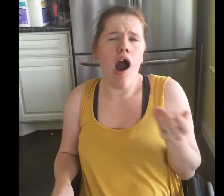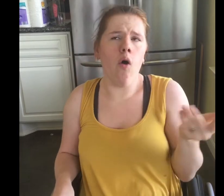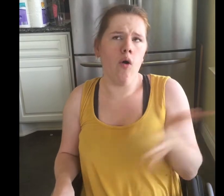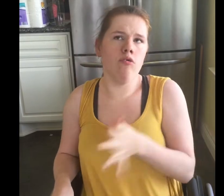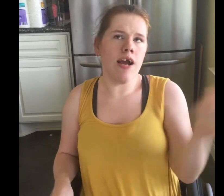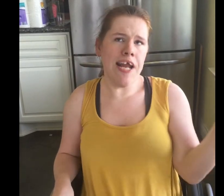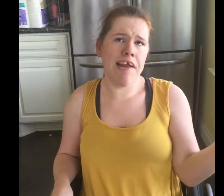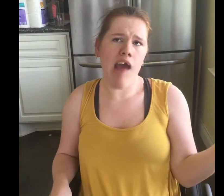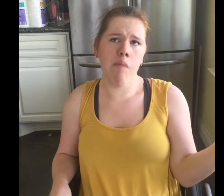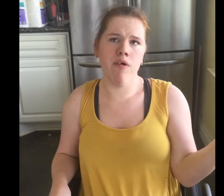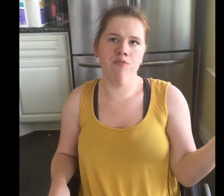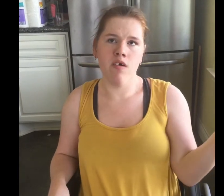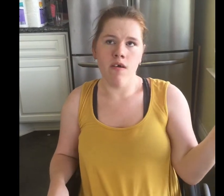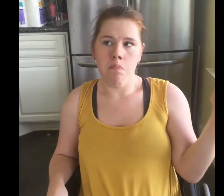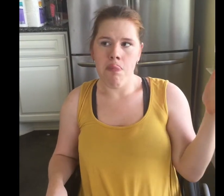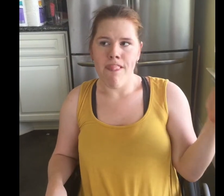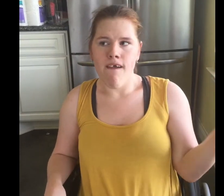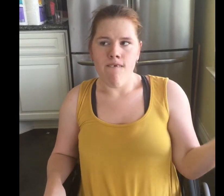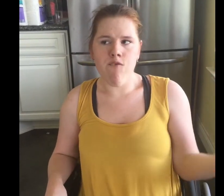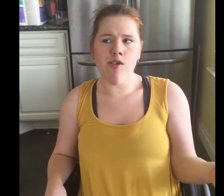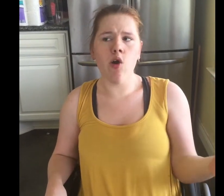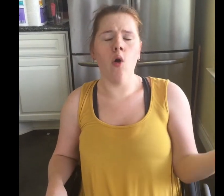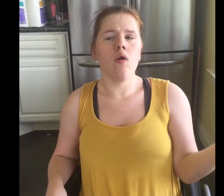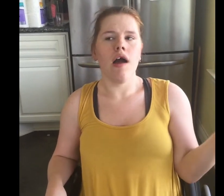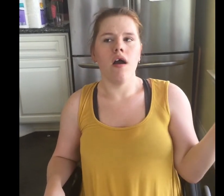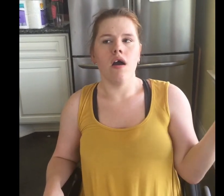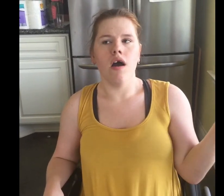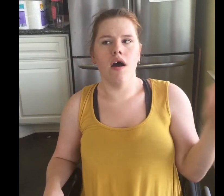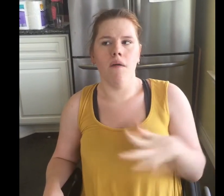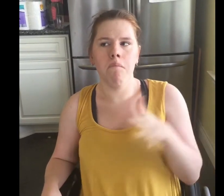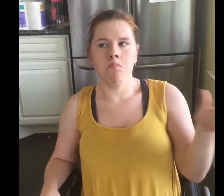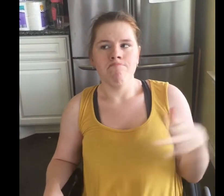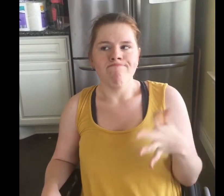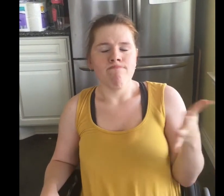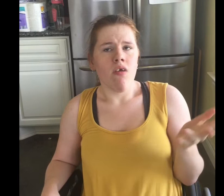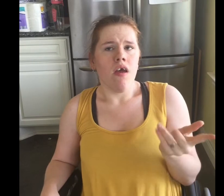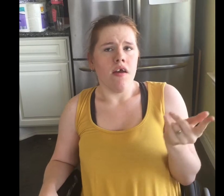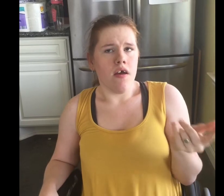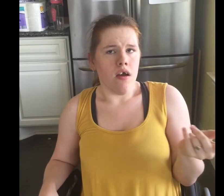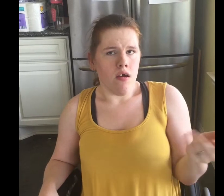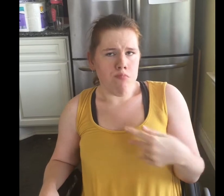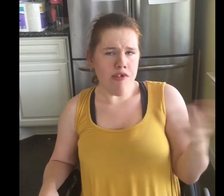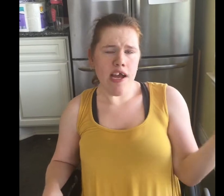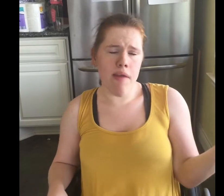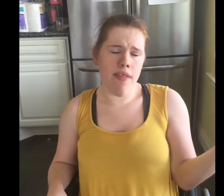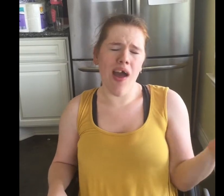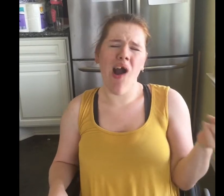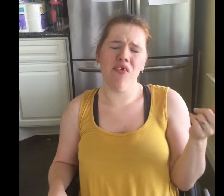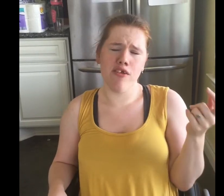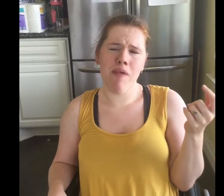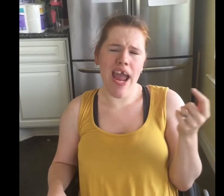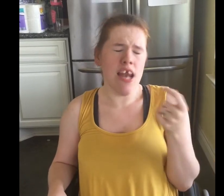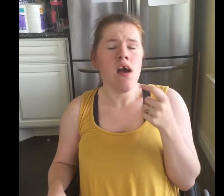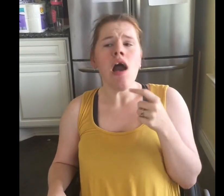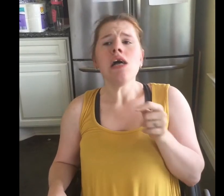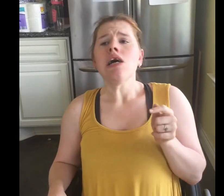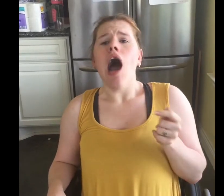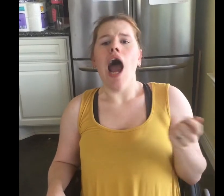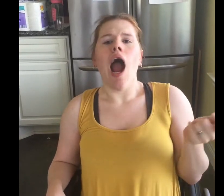any type of physical predicament that causes pain, I